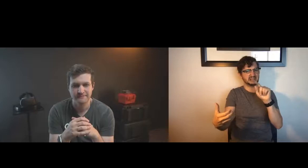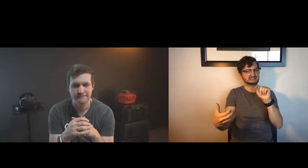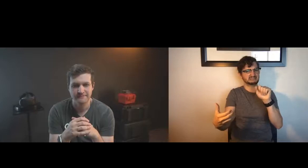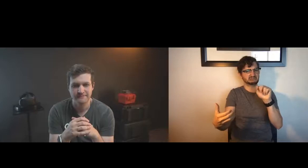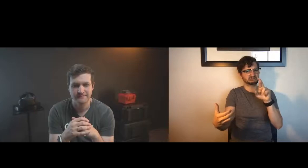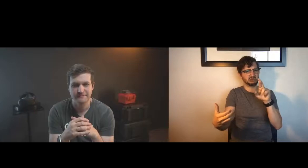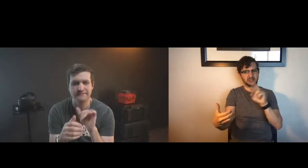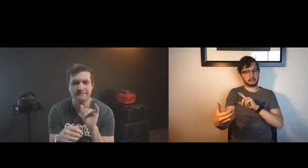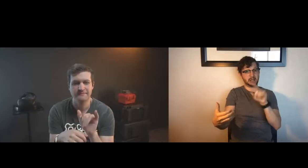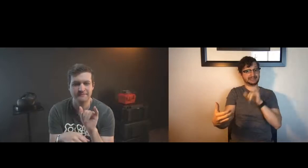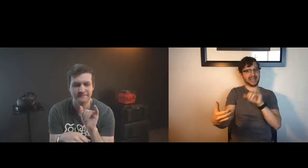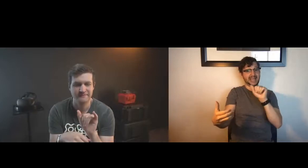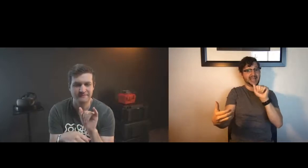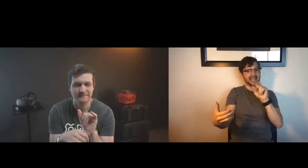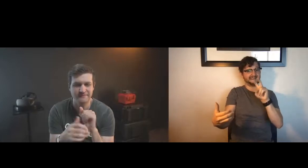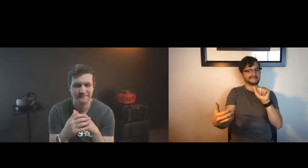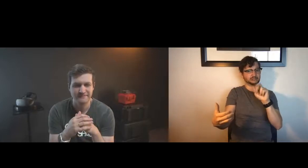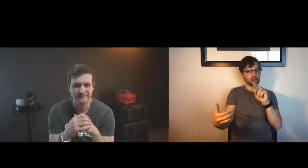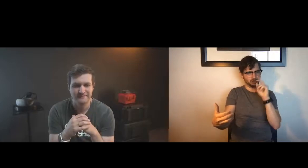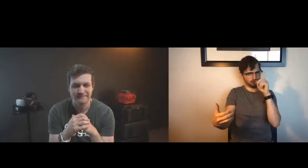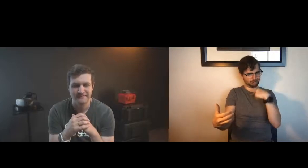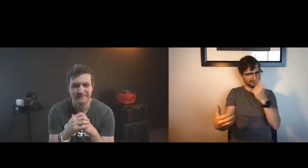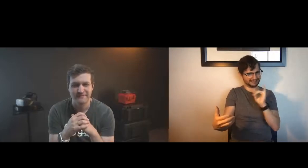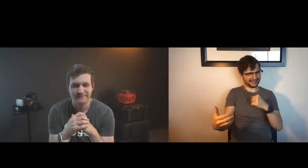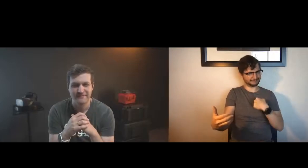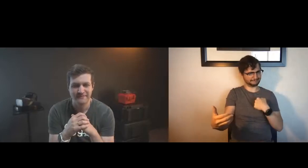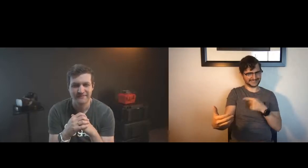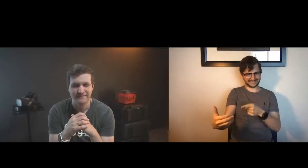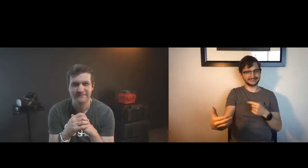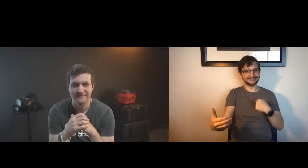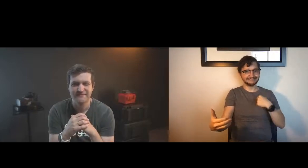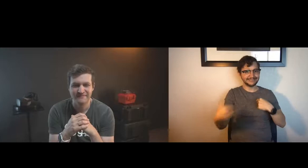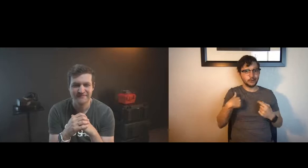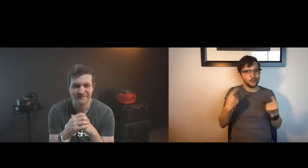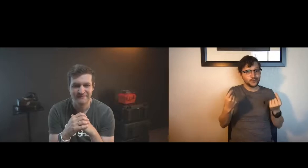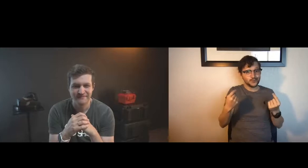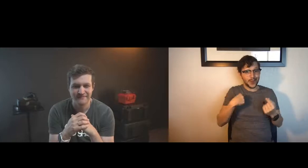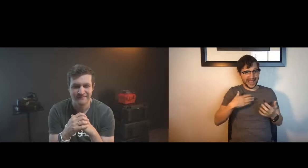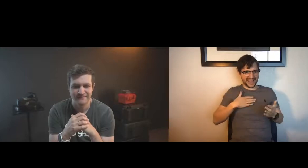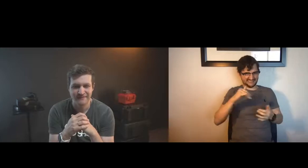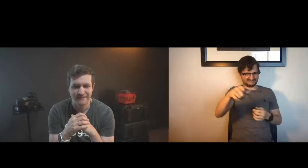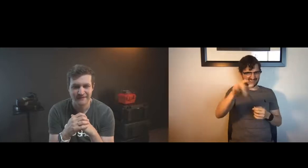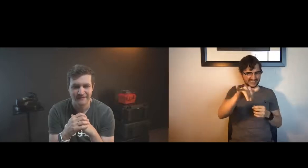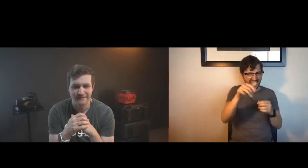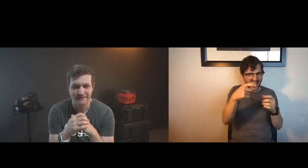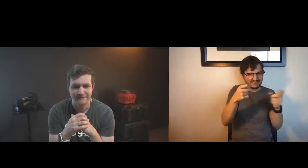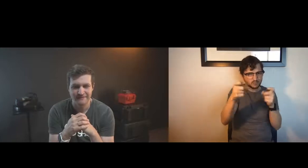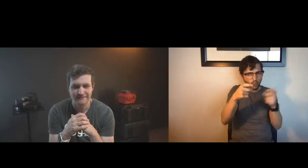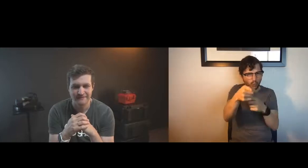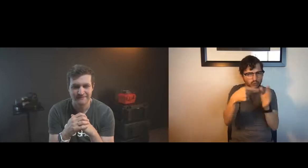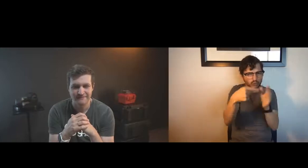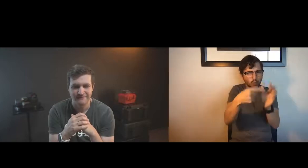thought i could see his reaction because he was looking at an avatar but the avatar looked a lot like me